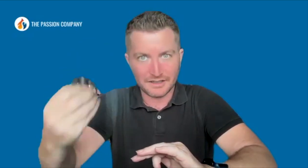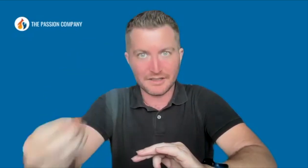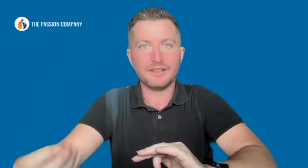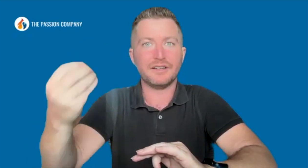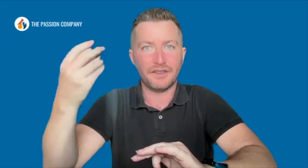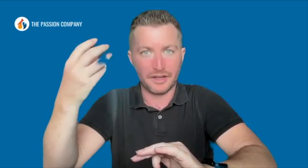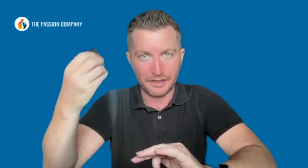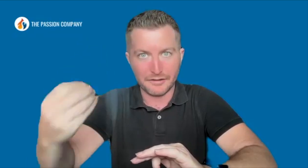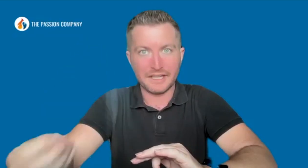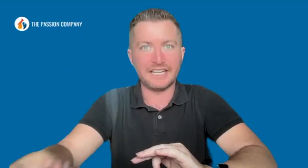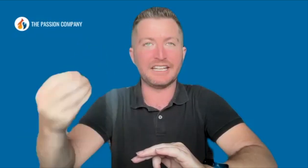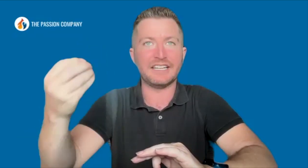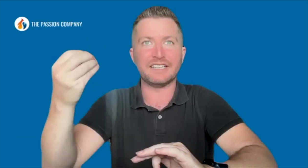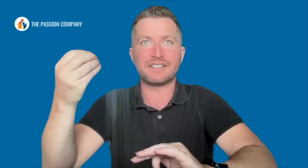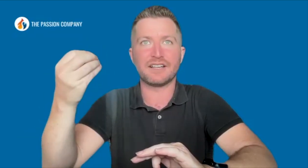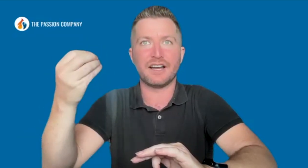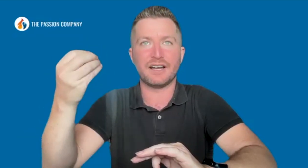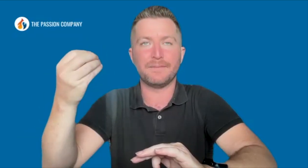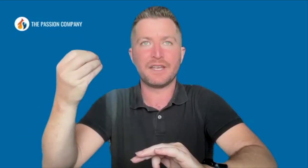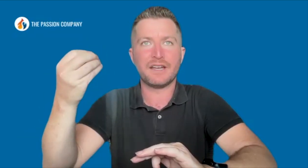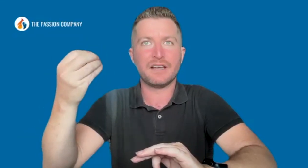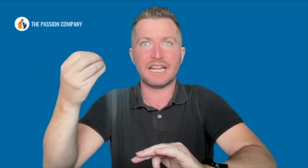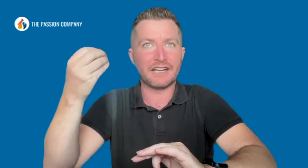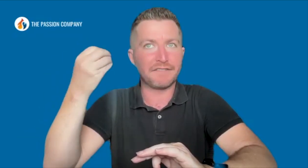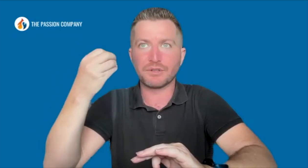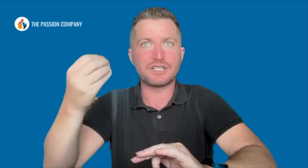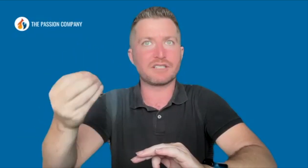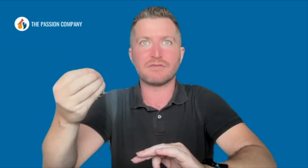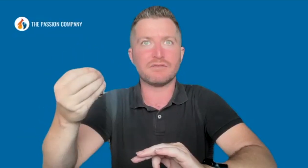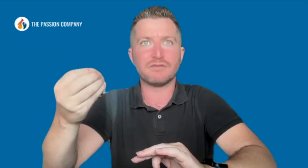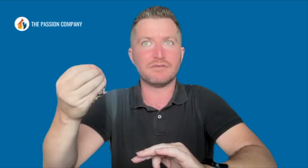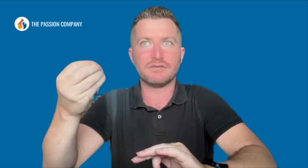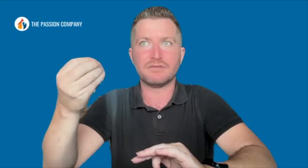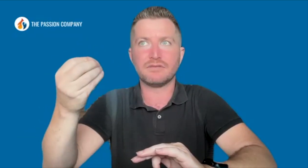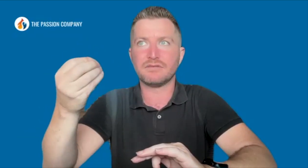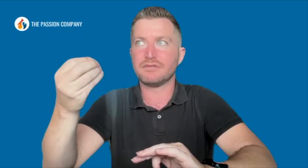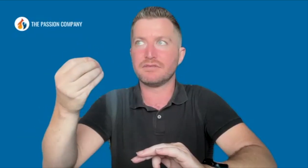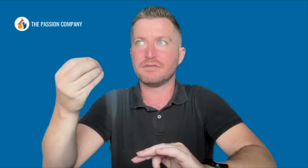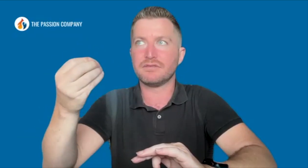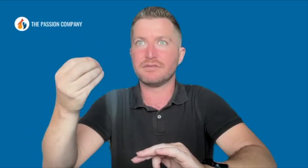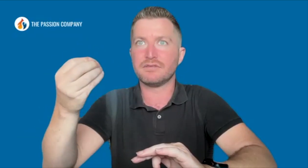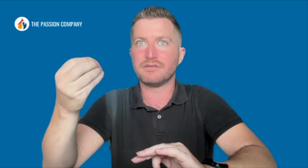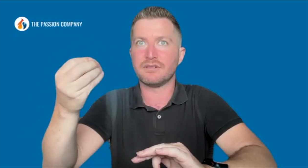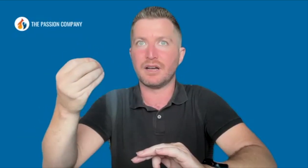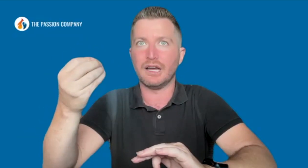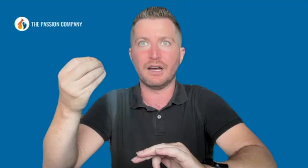it's like if there was a